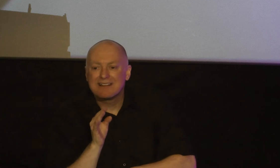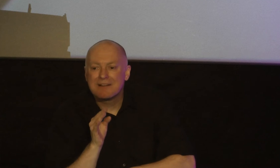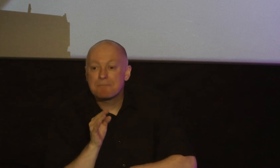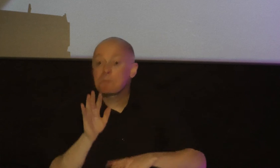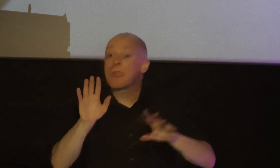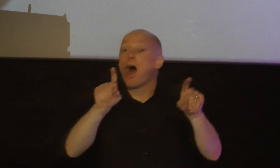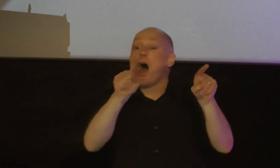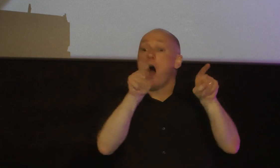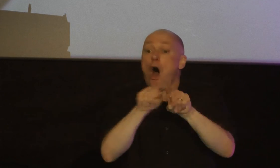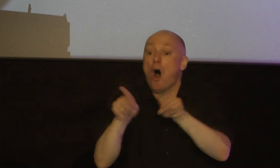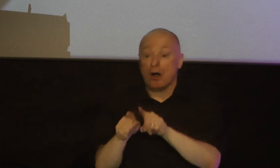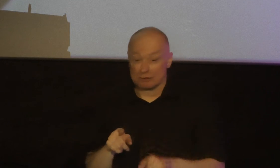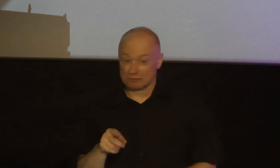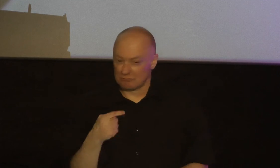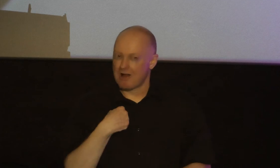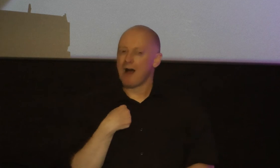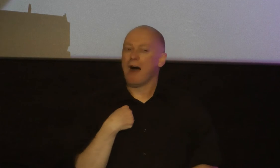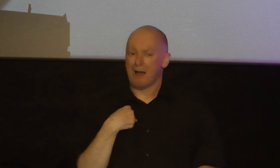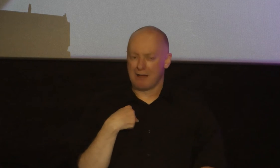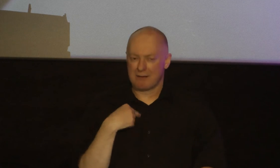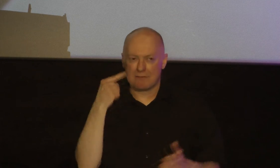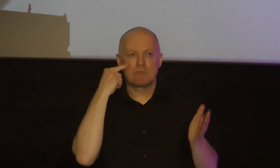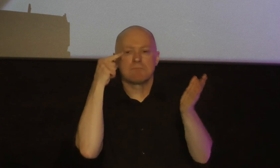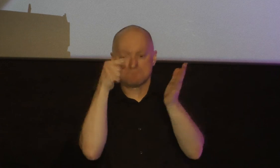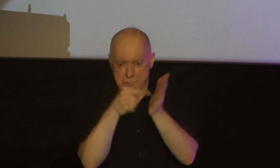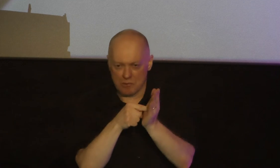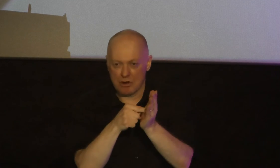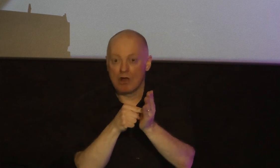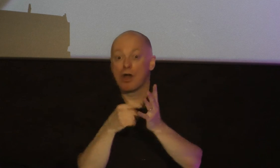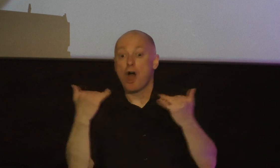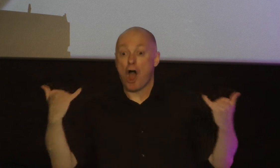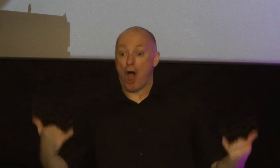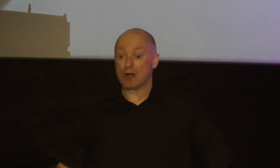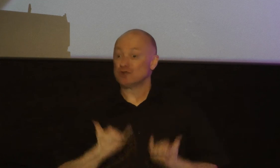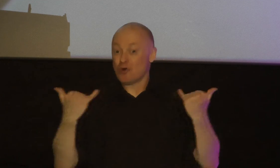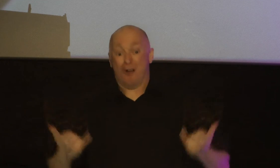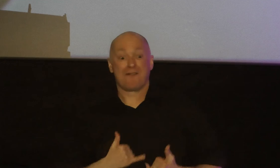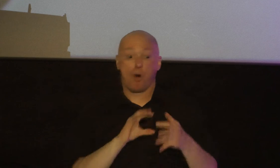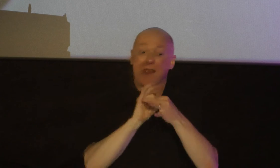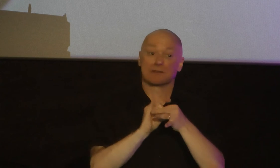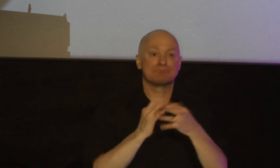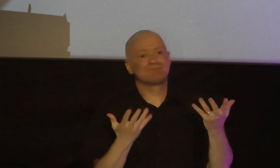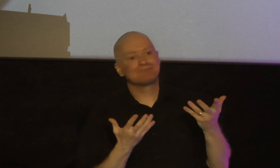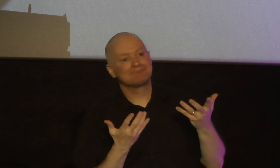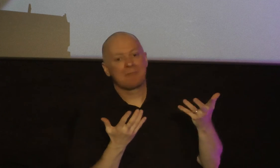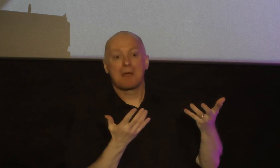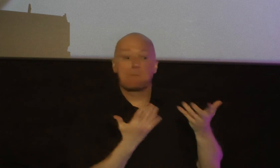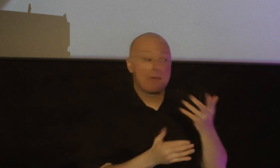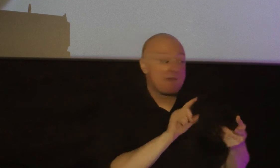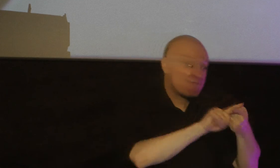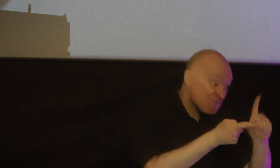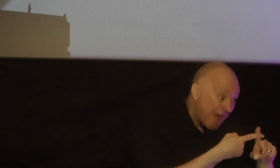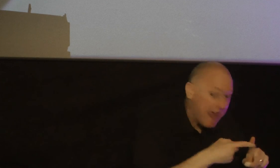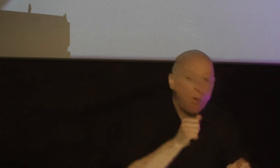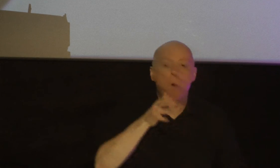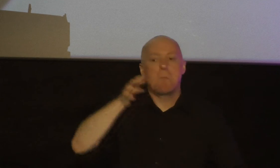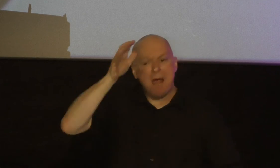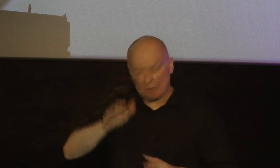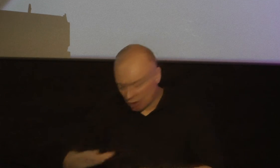conversely one of the marks I've seen of a joy-filled edifying relationship is this whether it's a friendship or a parental child relationship or a marital relationship